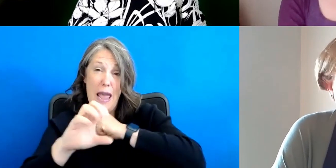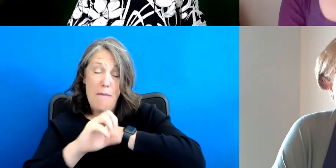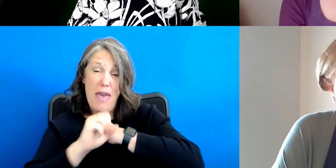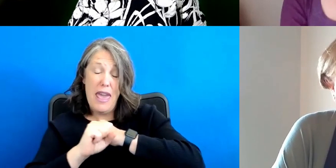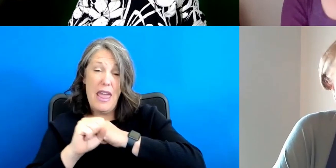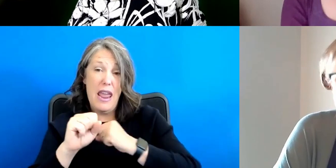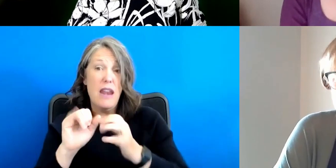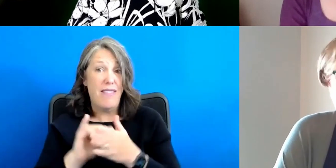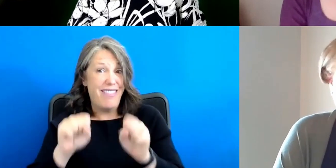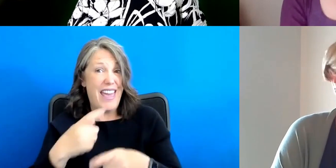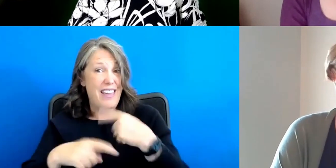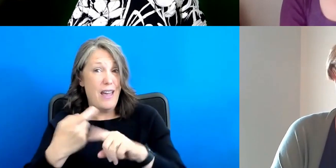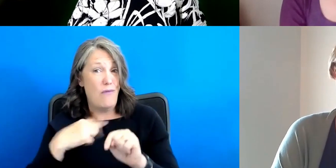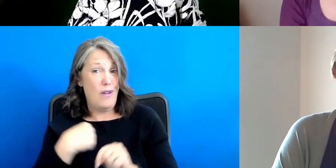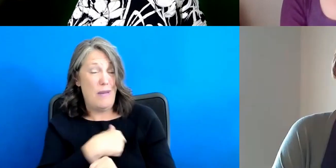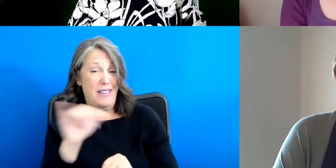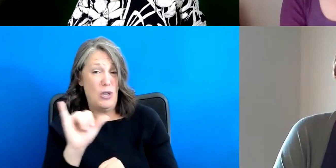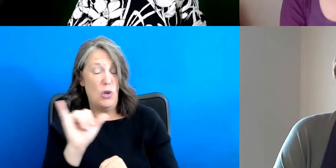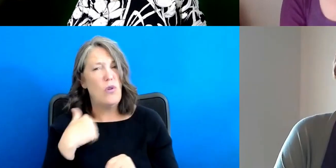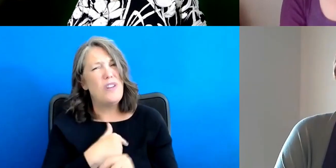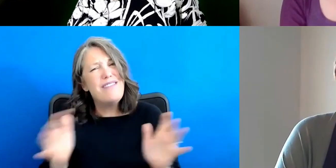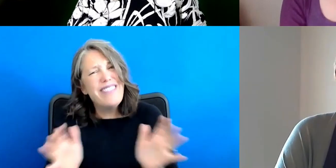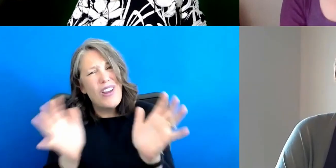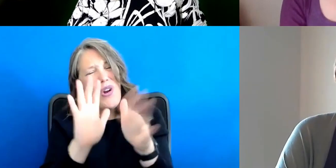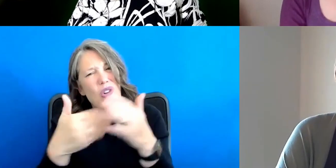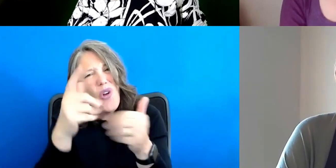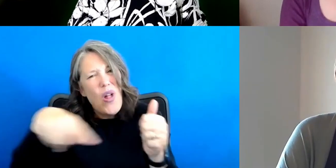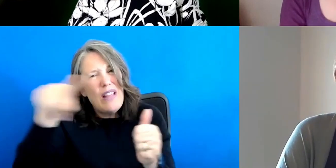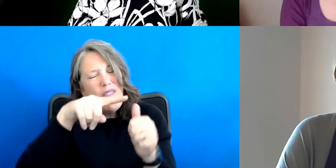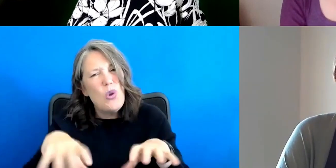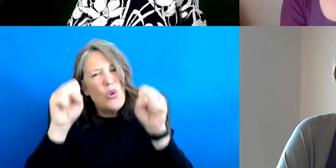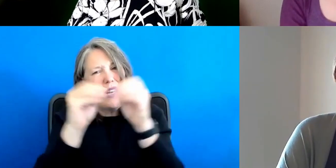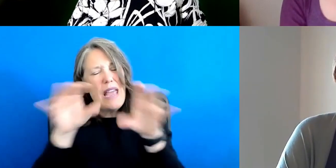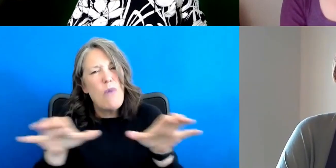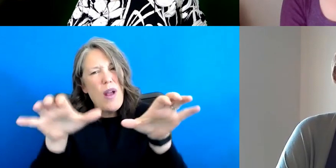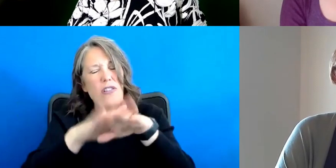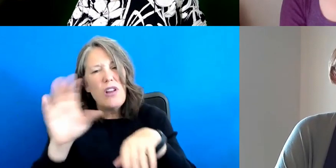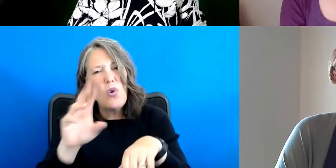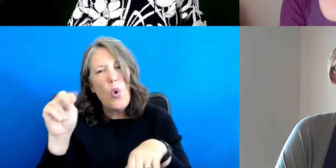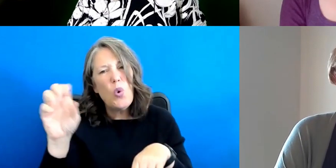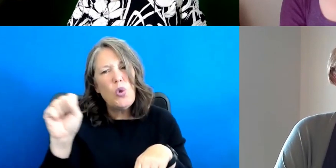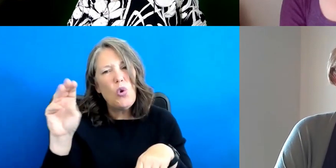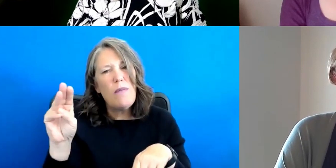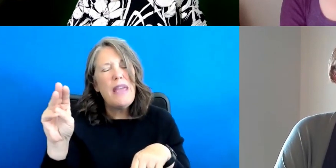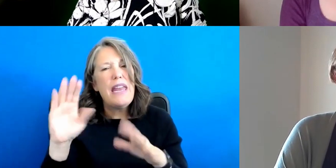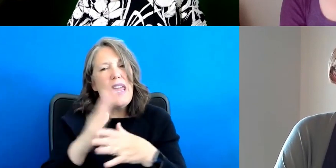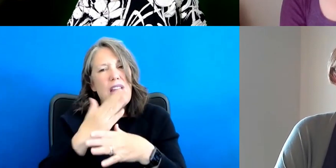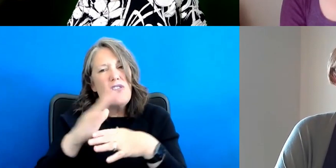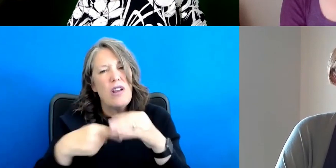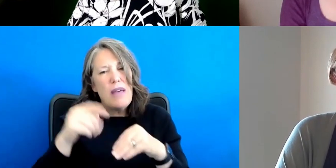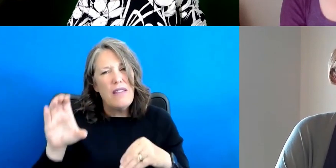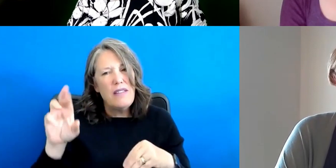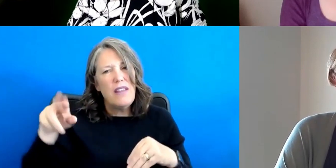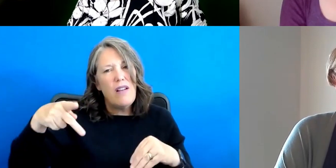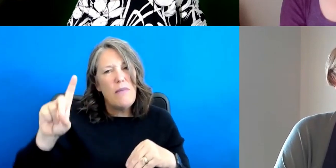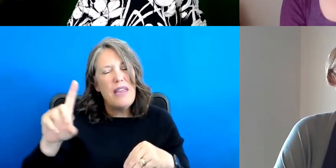can come from us too. So we just encourage everyone to start taking more action on your own social media and sharing about the CRPD